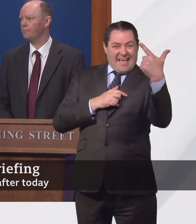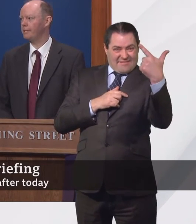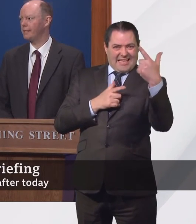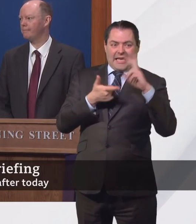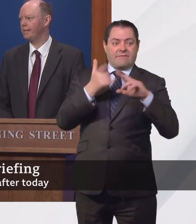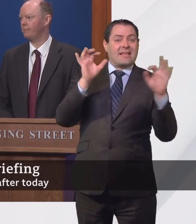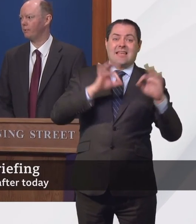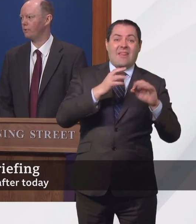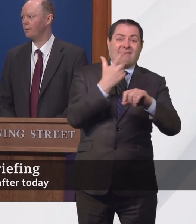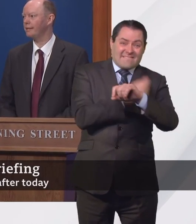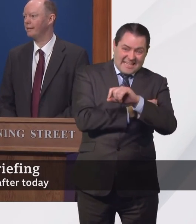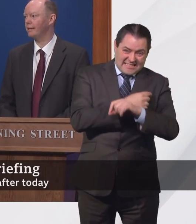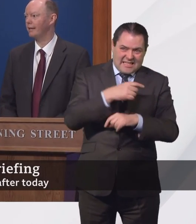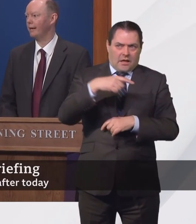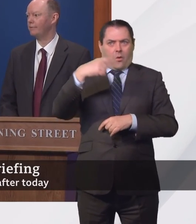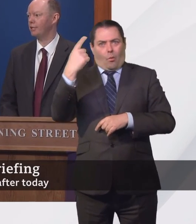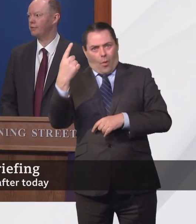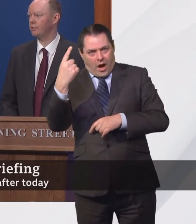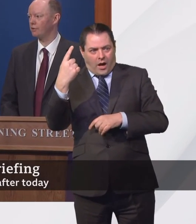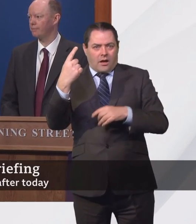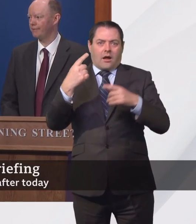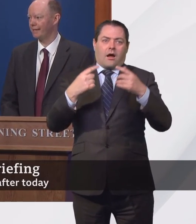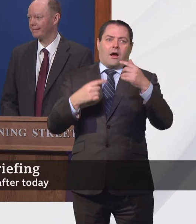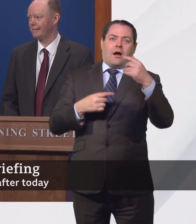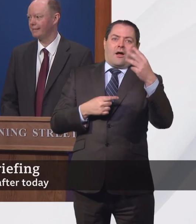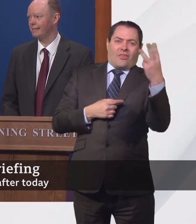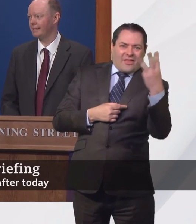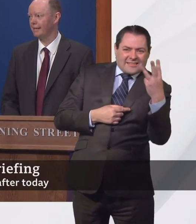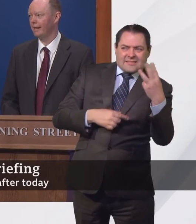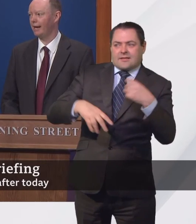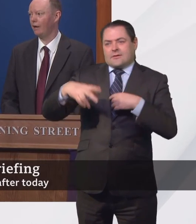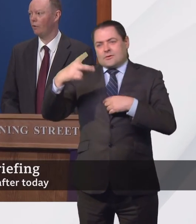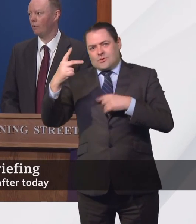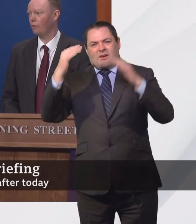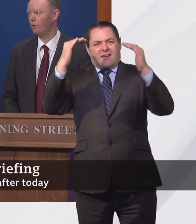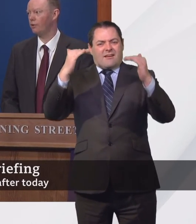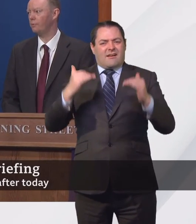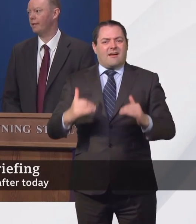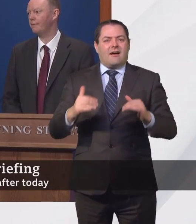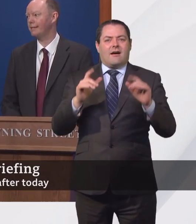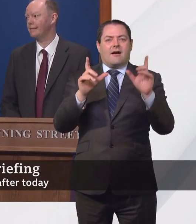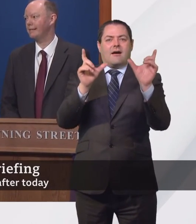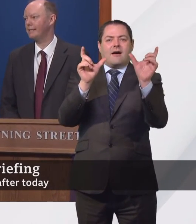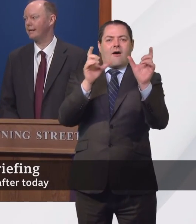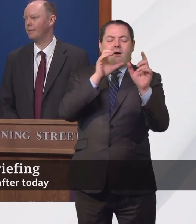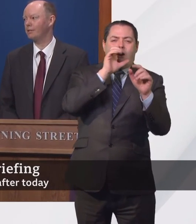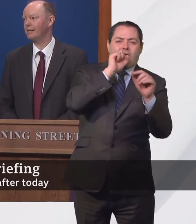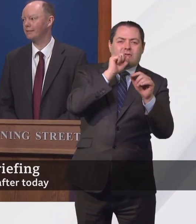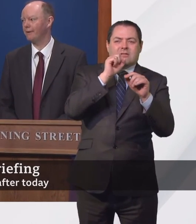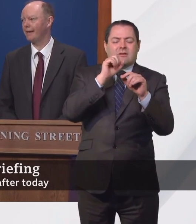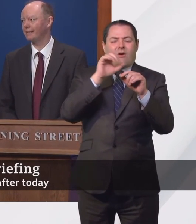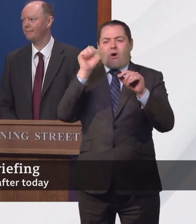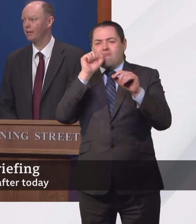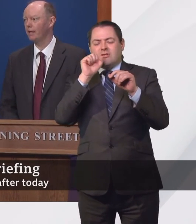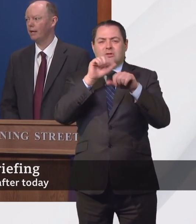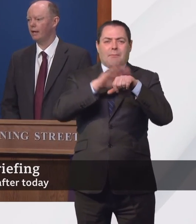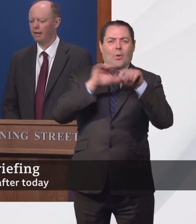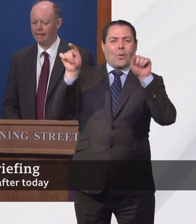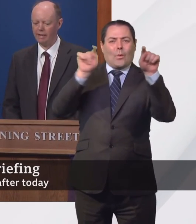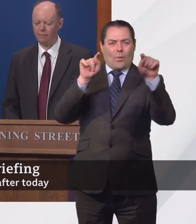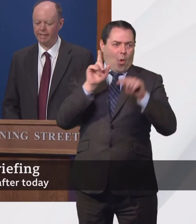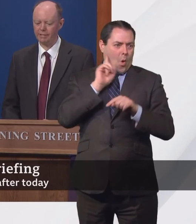there will always be some people who either have chosen not to be vaccinated, or where the vaccine has had much less effect,